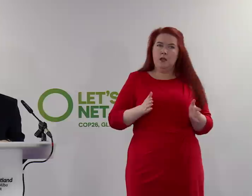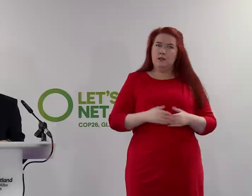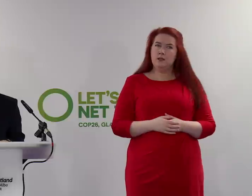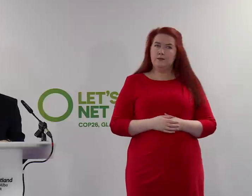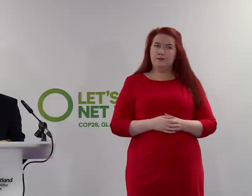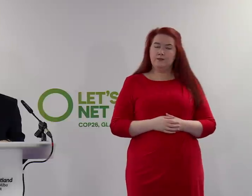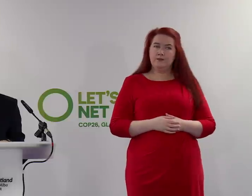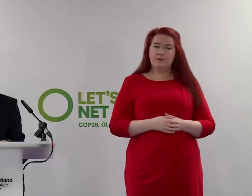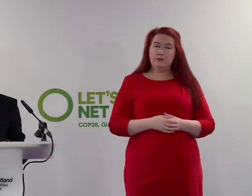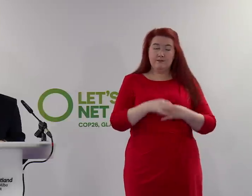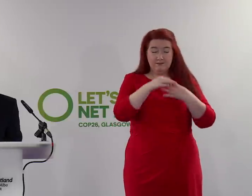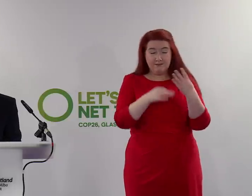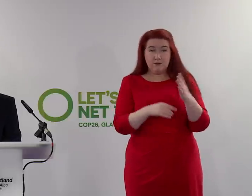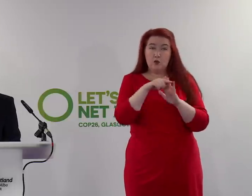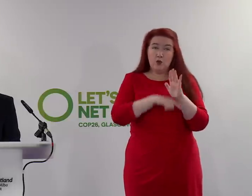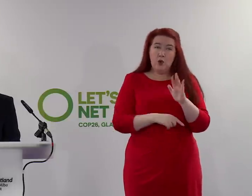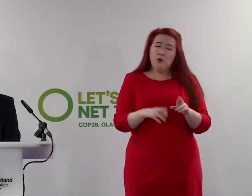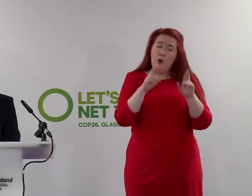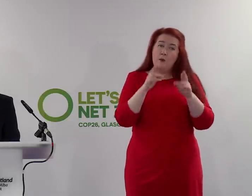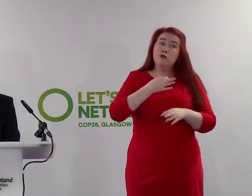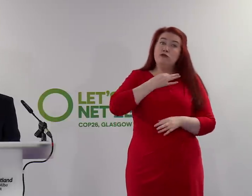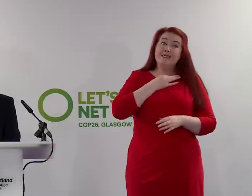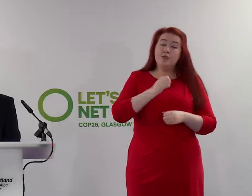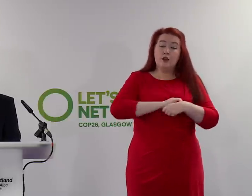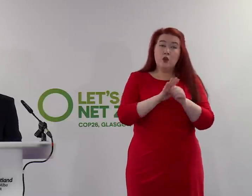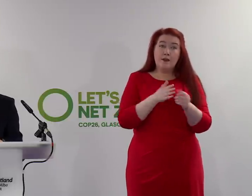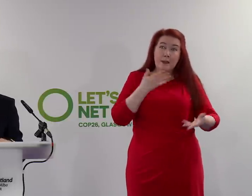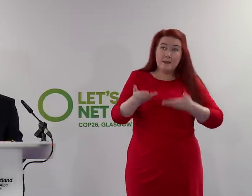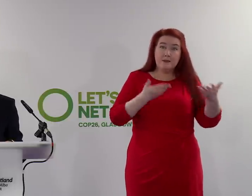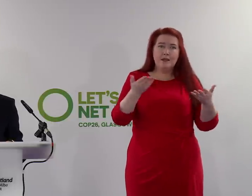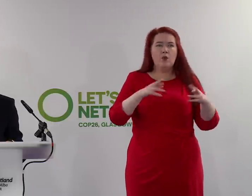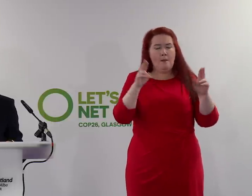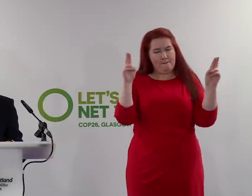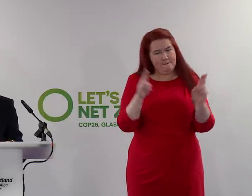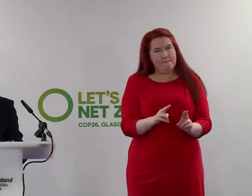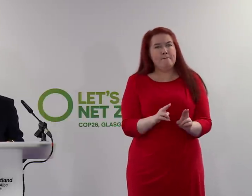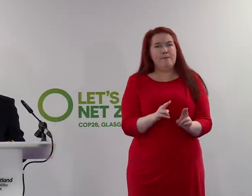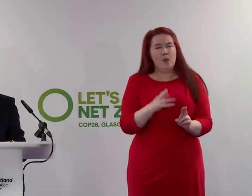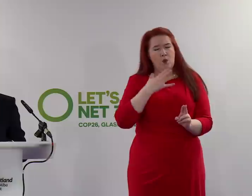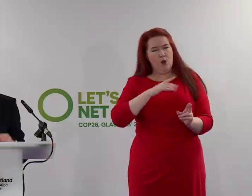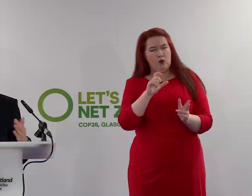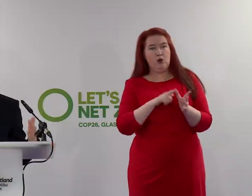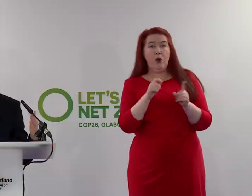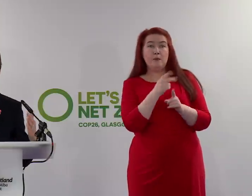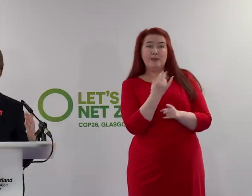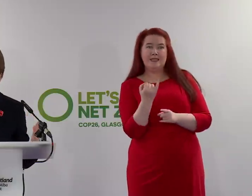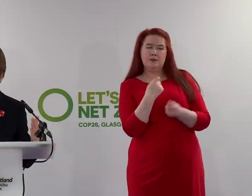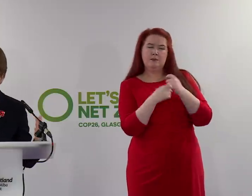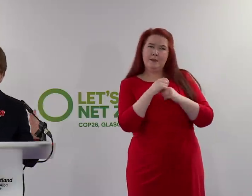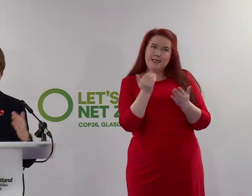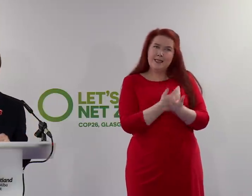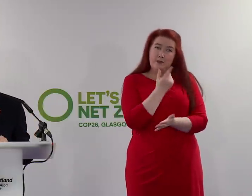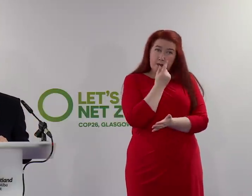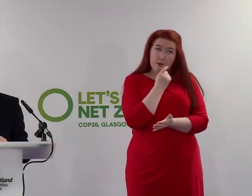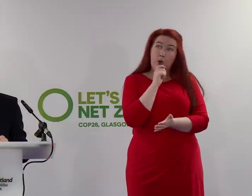measures, we can, I hope, reduce the risk of COVID transmission and make COP as safe as possible for the people living